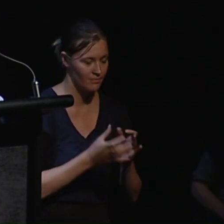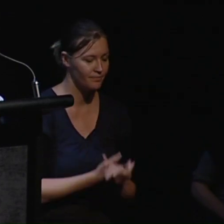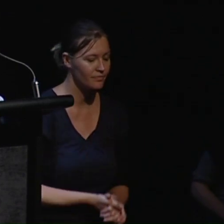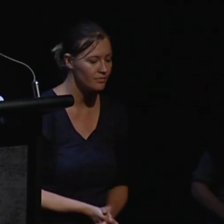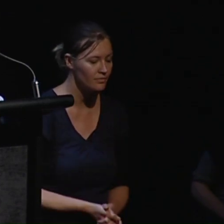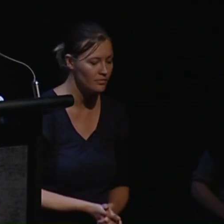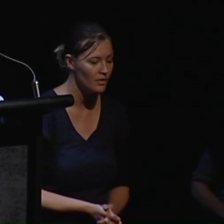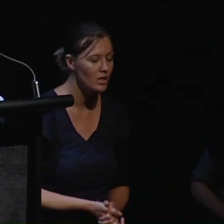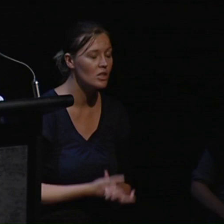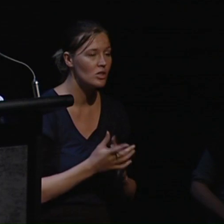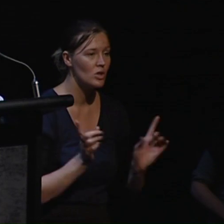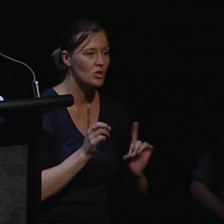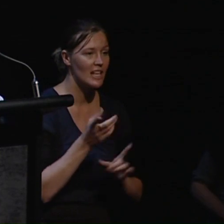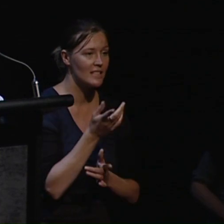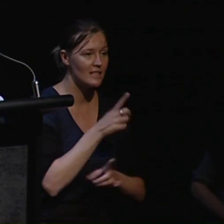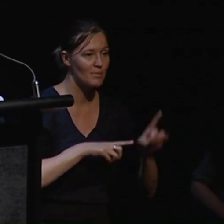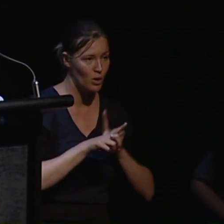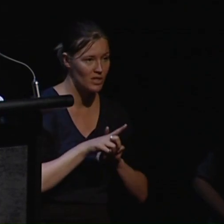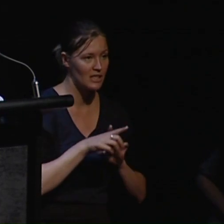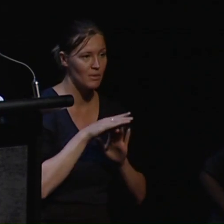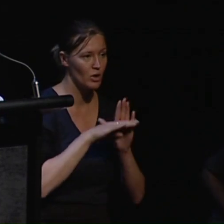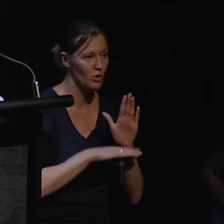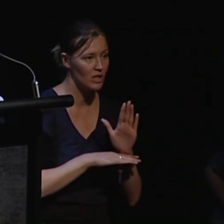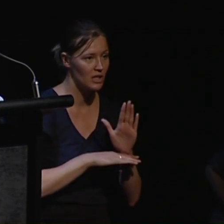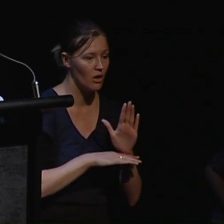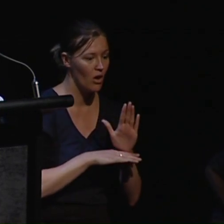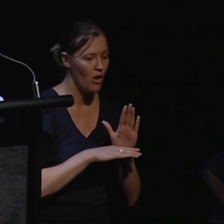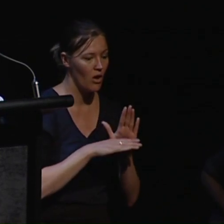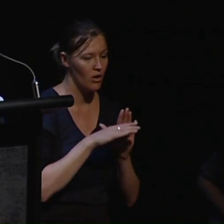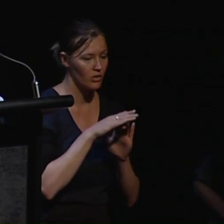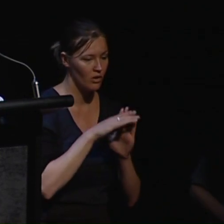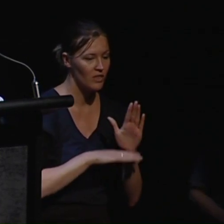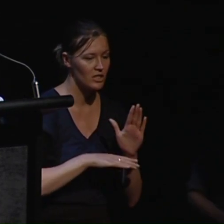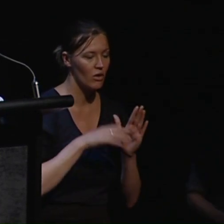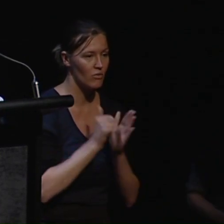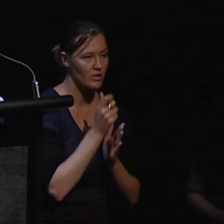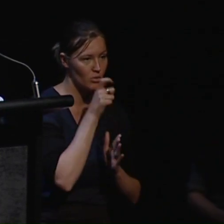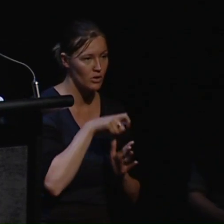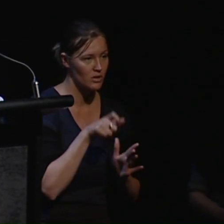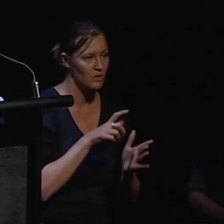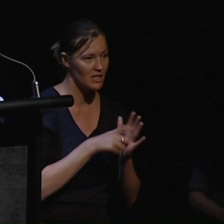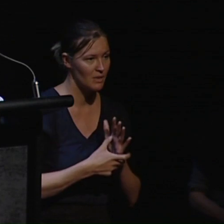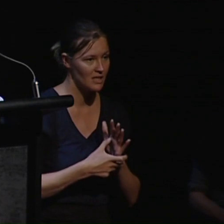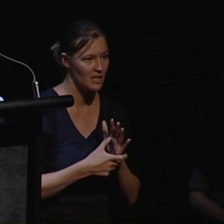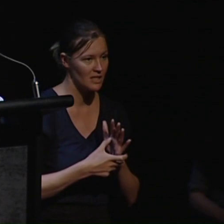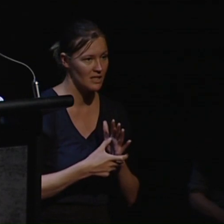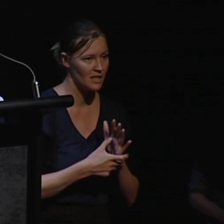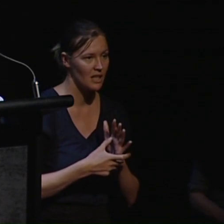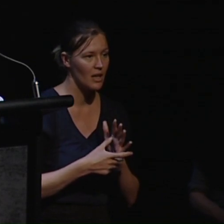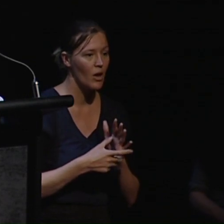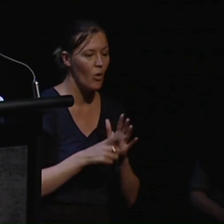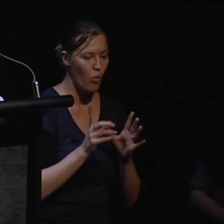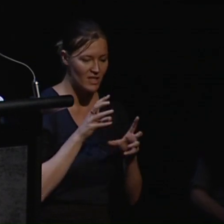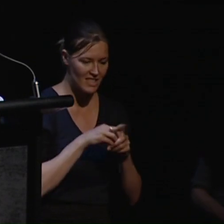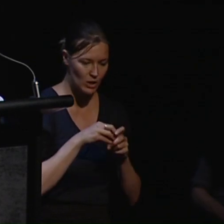today's symposium what does the UN Convention on the rights of persons with disability hold for people with intellectual disabilities